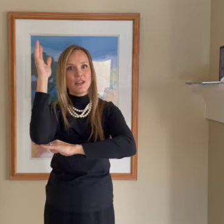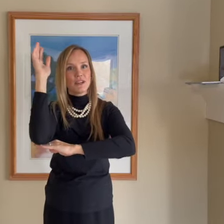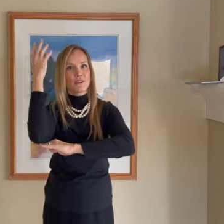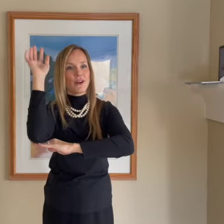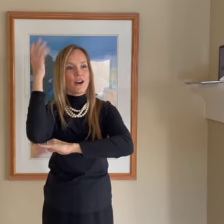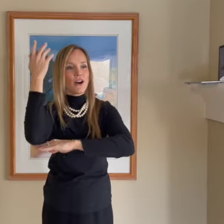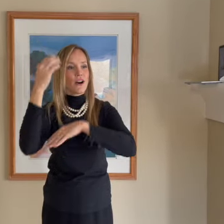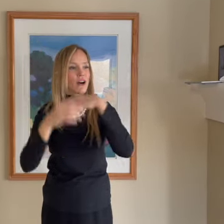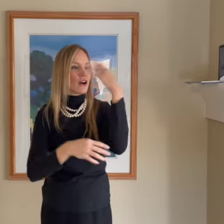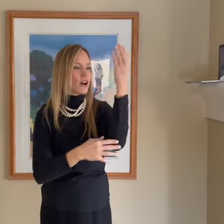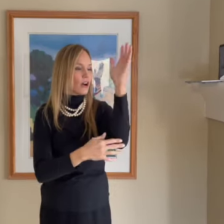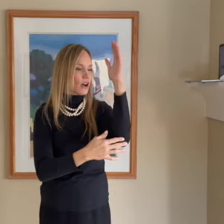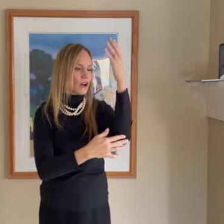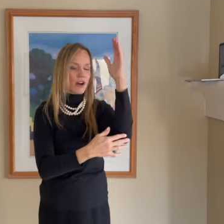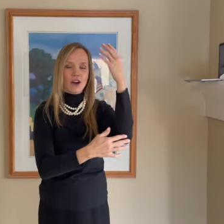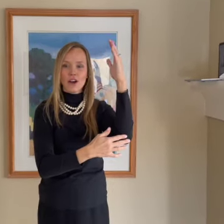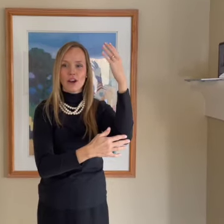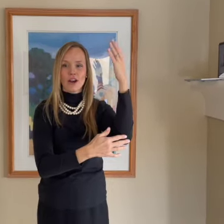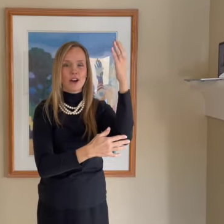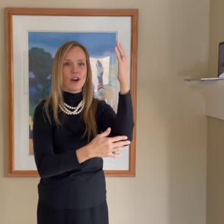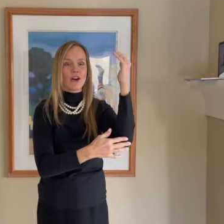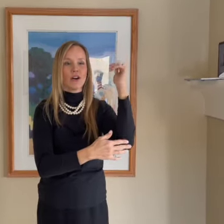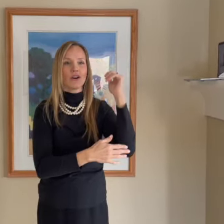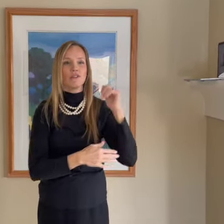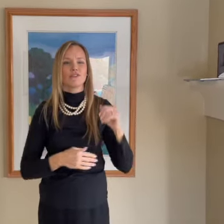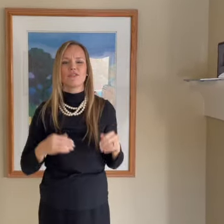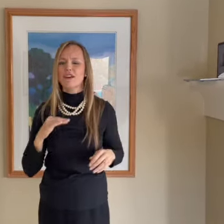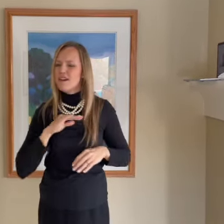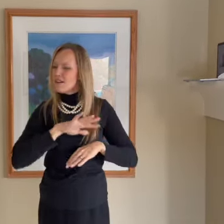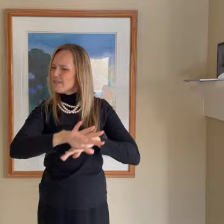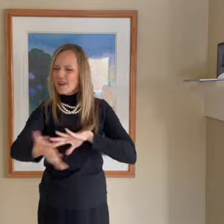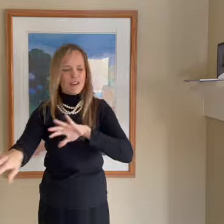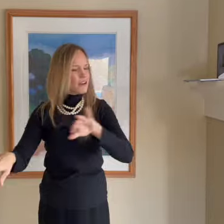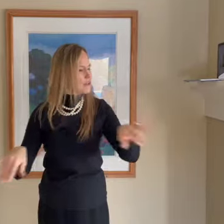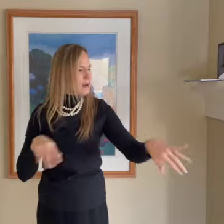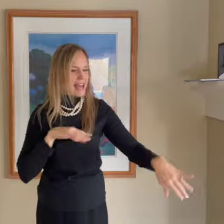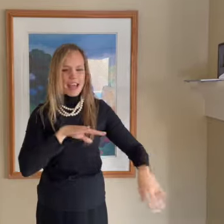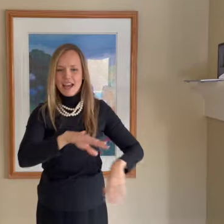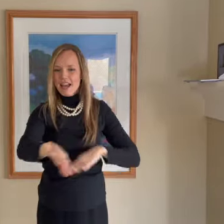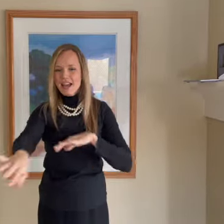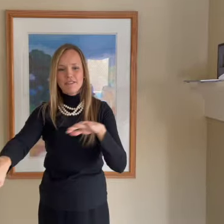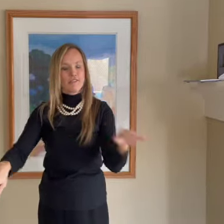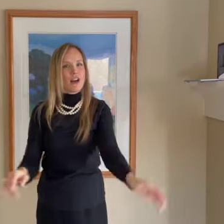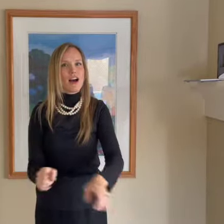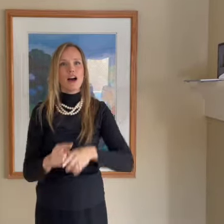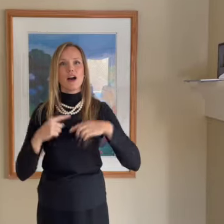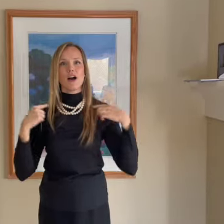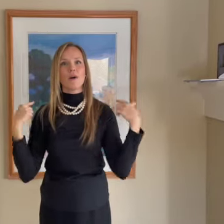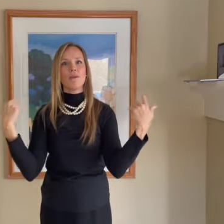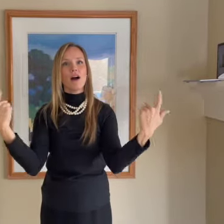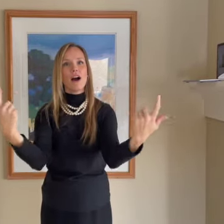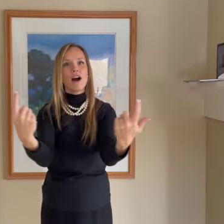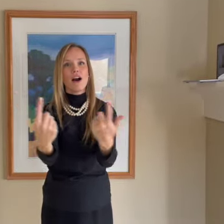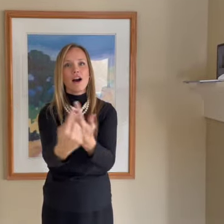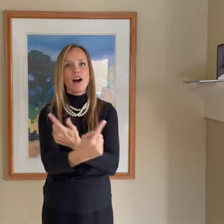grove. Away from all